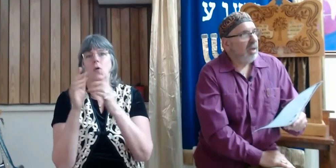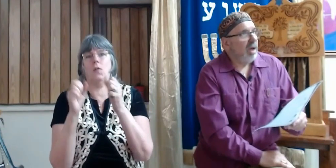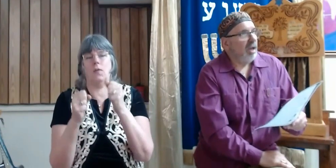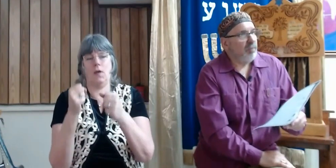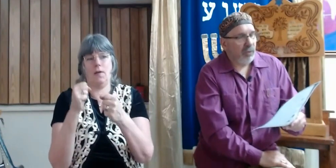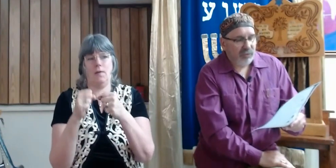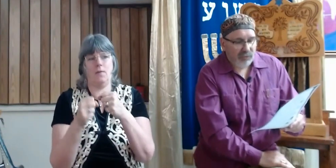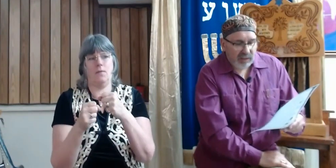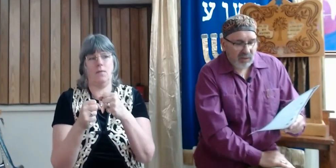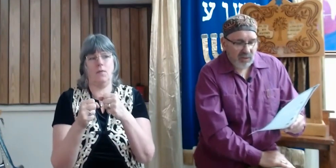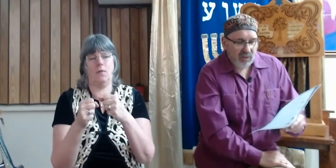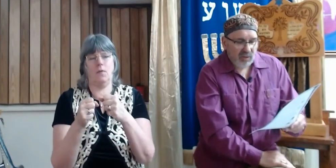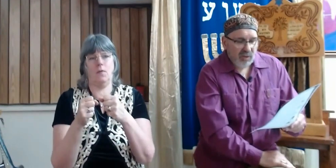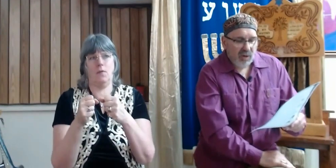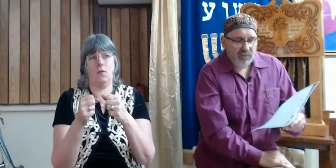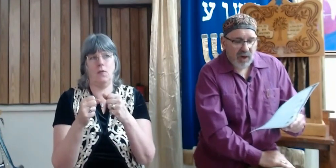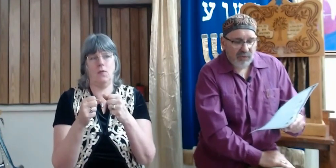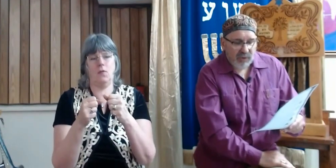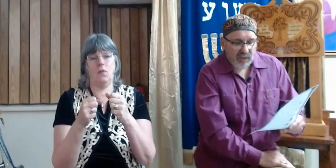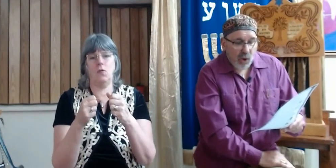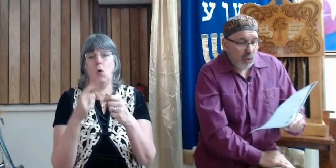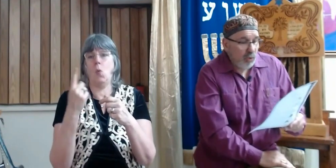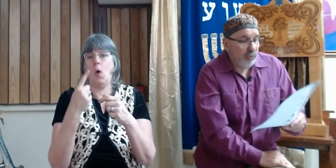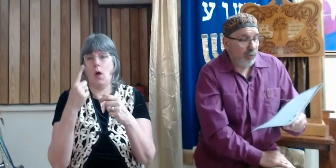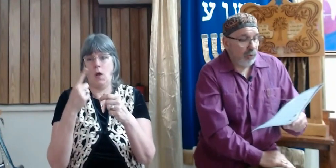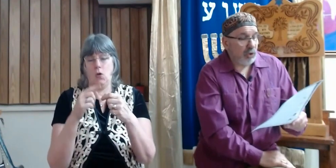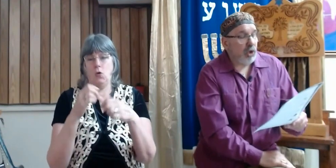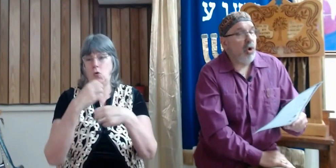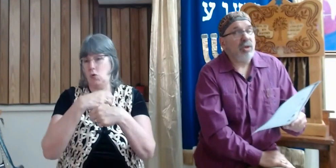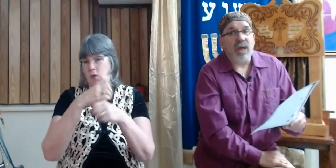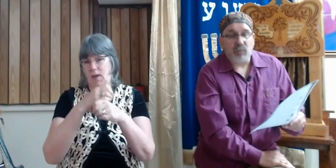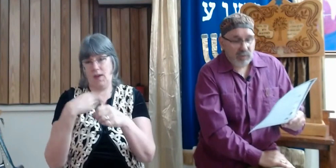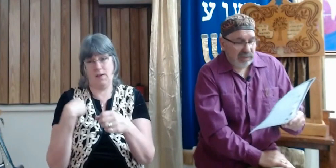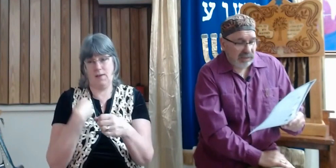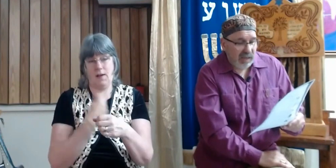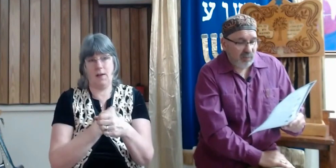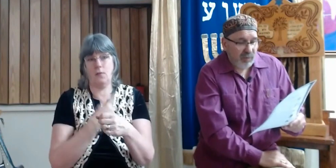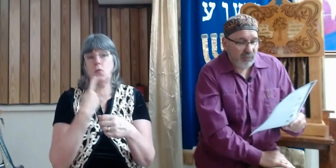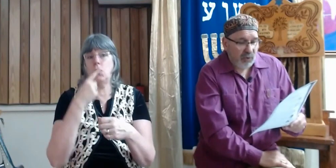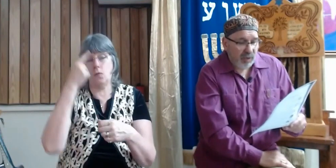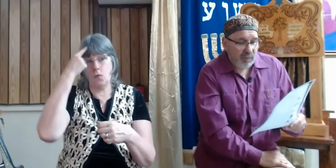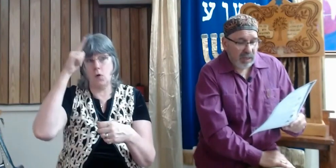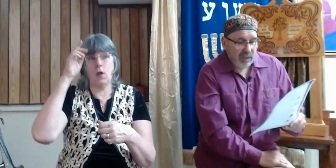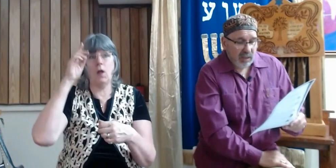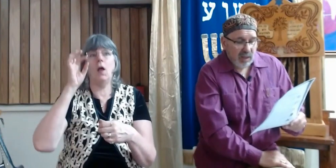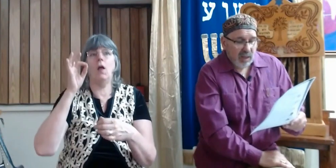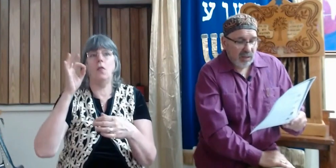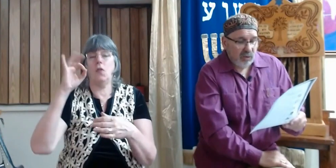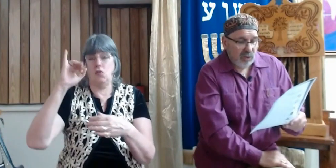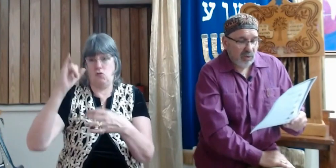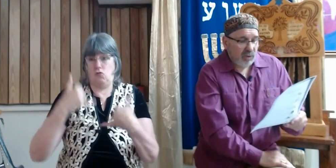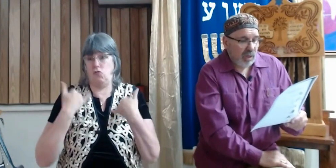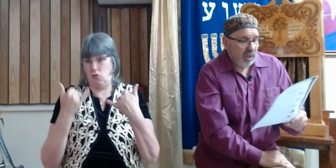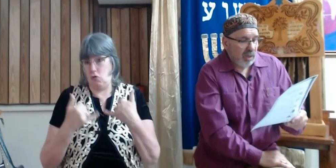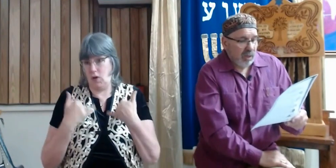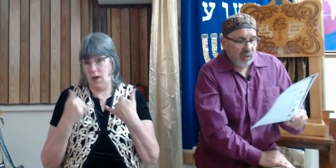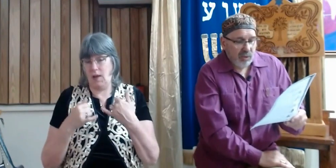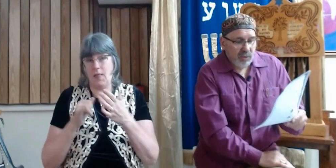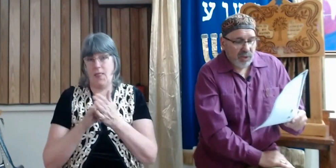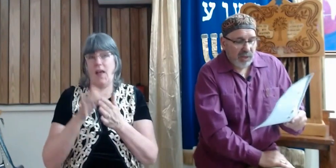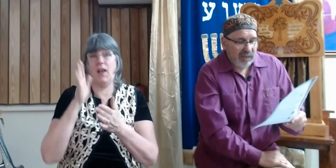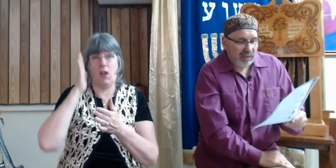and perfecter of our faith, who for the joy that was set before him, endured